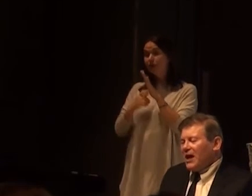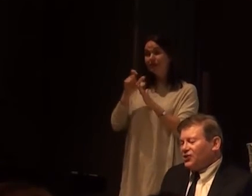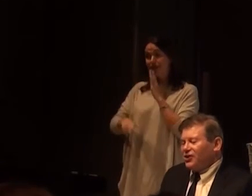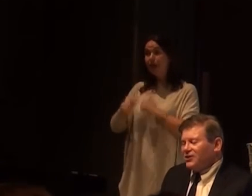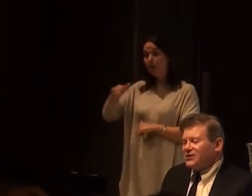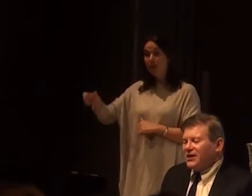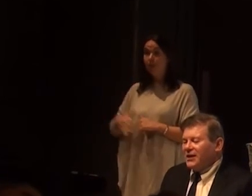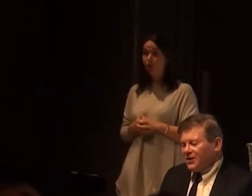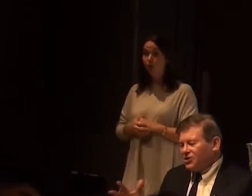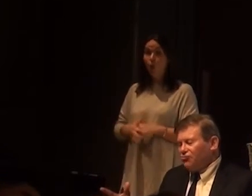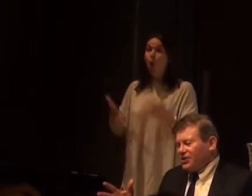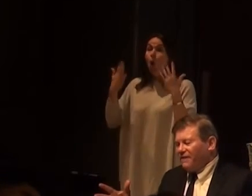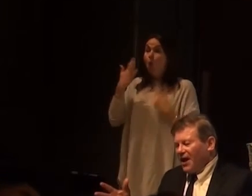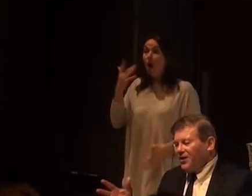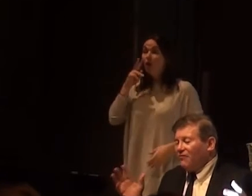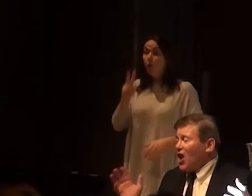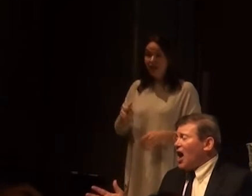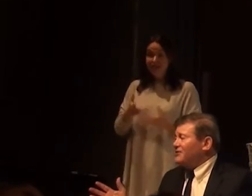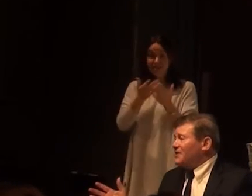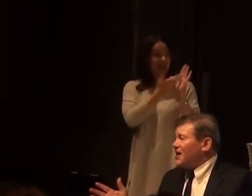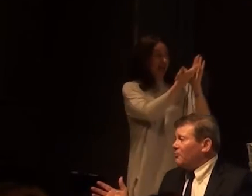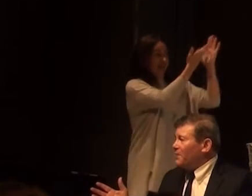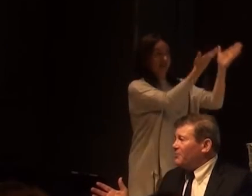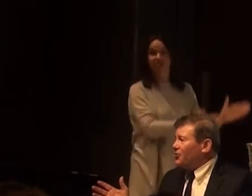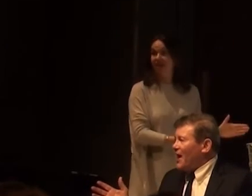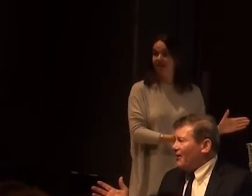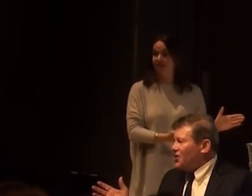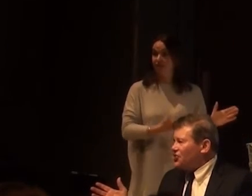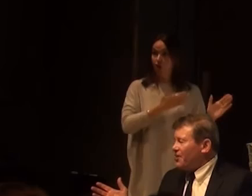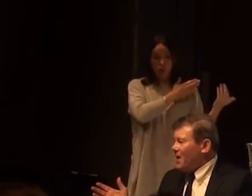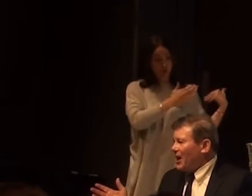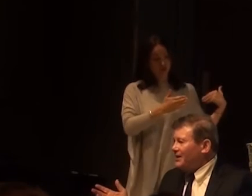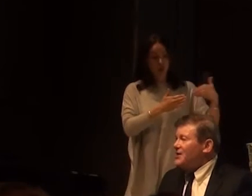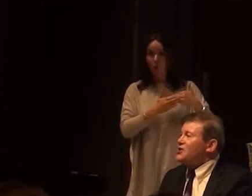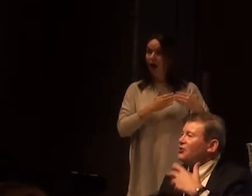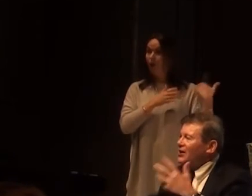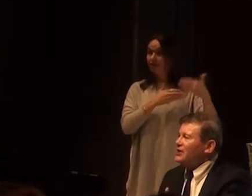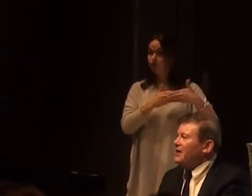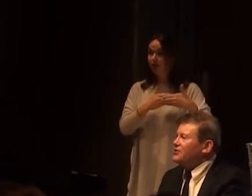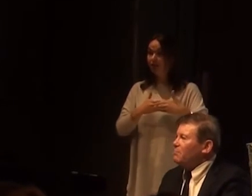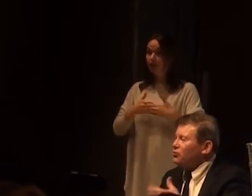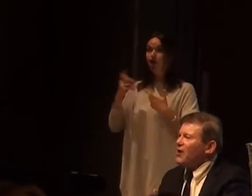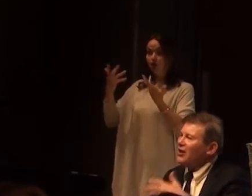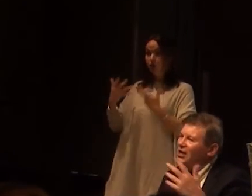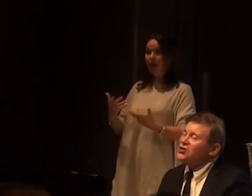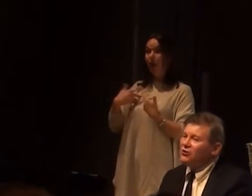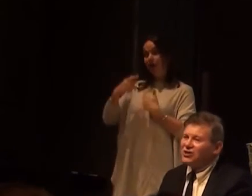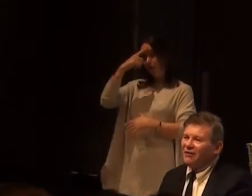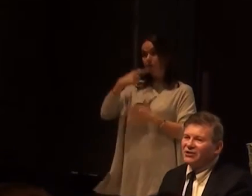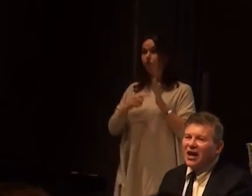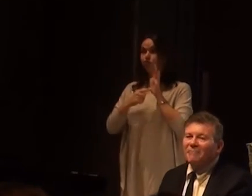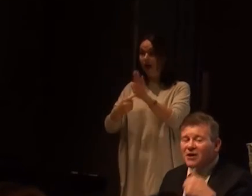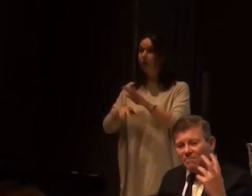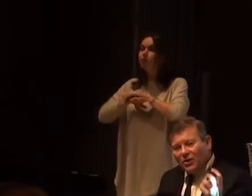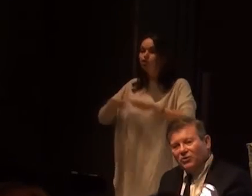When are we actually going to see this rich vein of the lives of disabled people throughout history mind, to actually give us a portrayal that is non